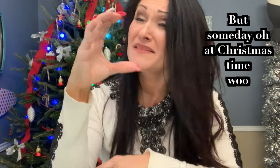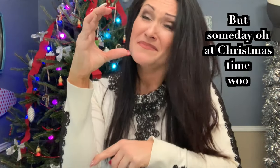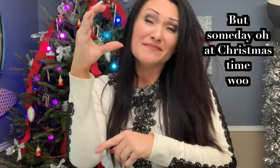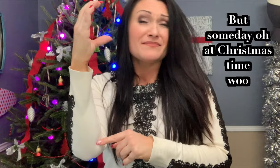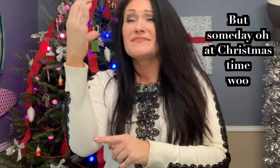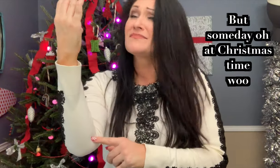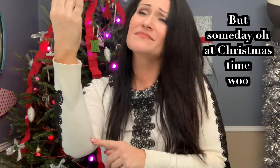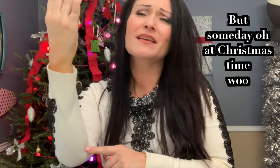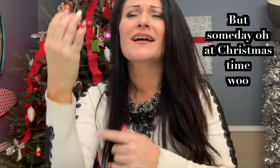Oh, sorry.